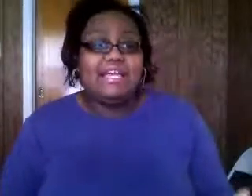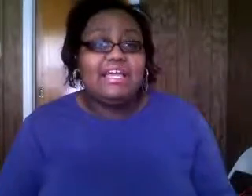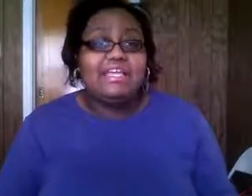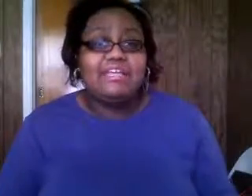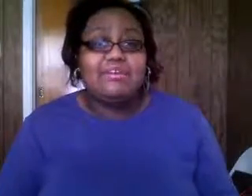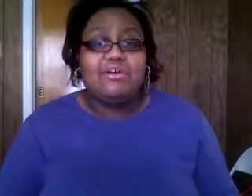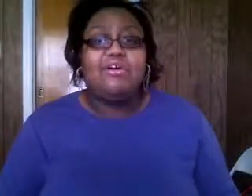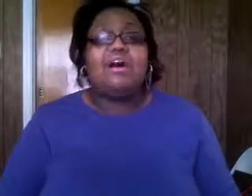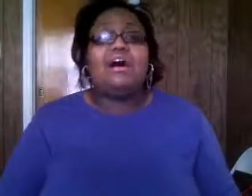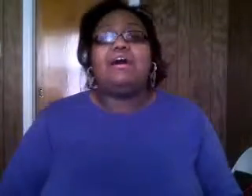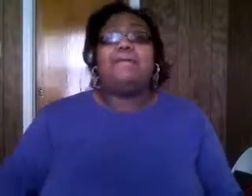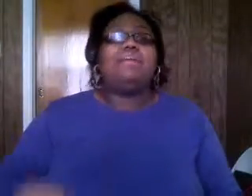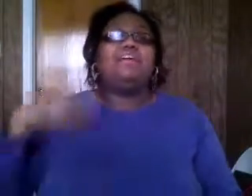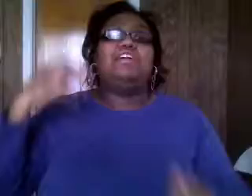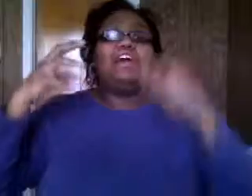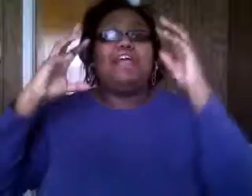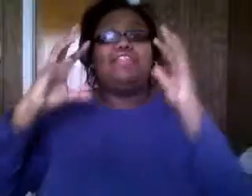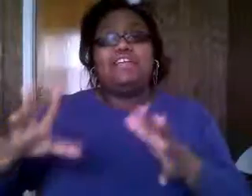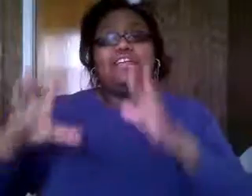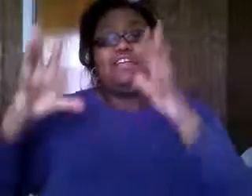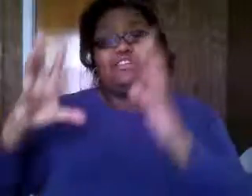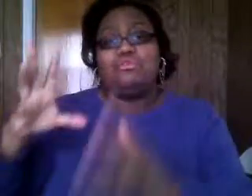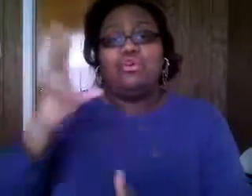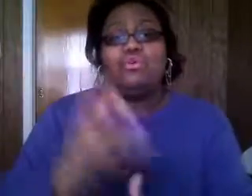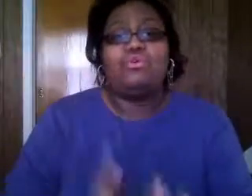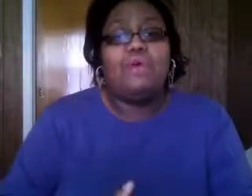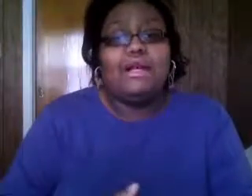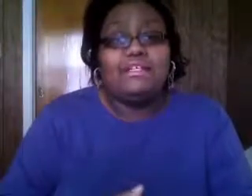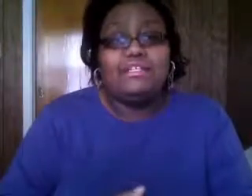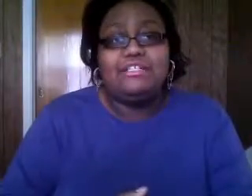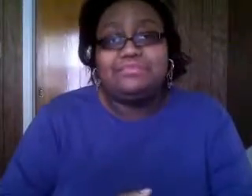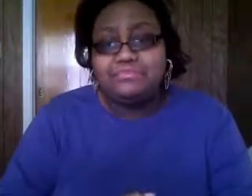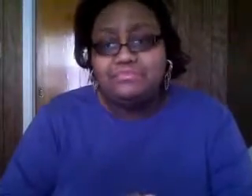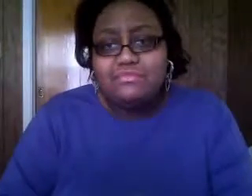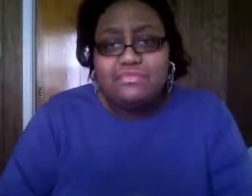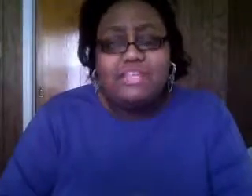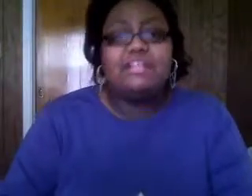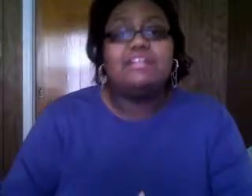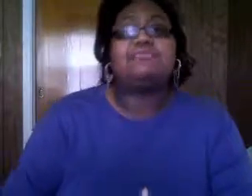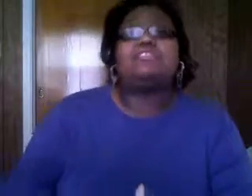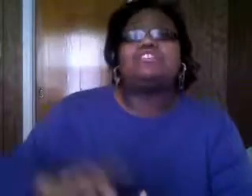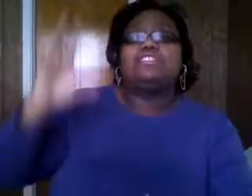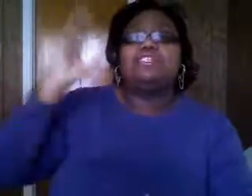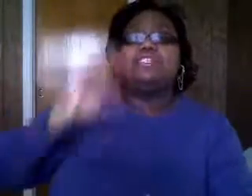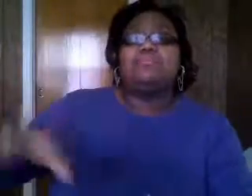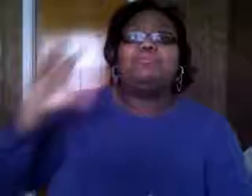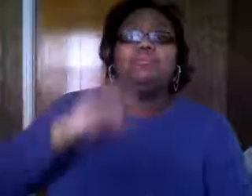you know uh i think you know the whole idea is really just getting people